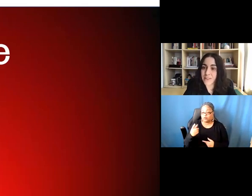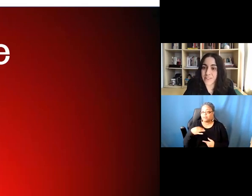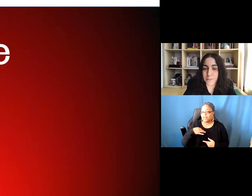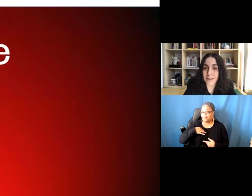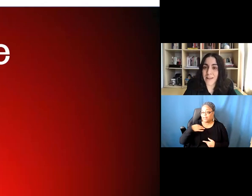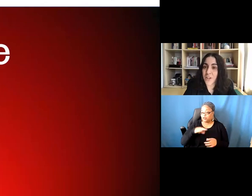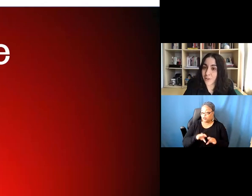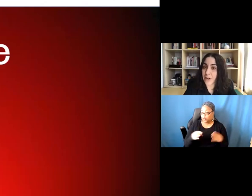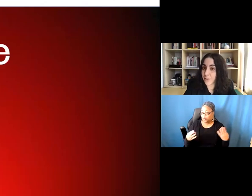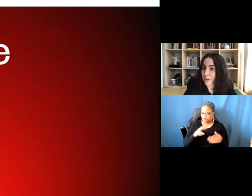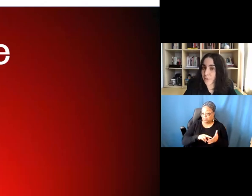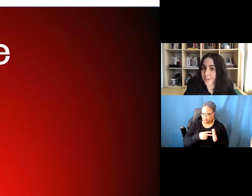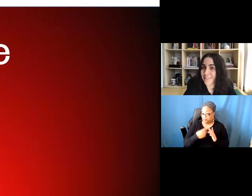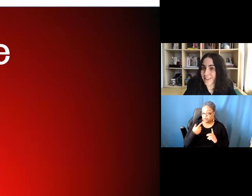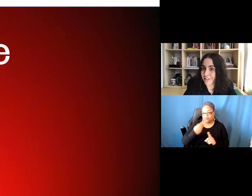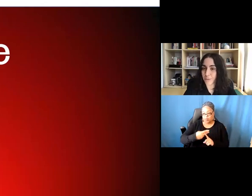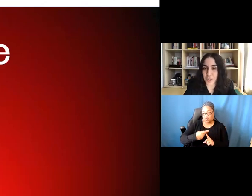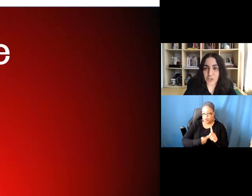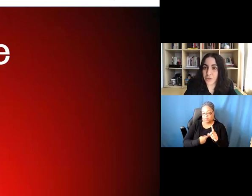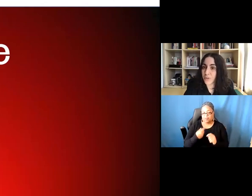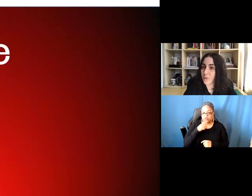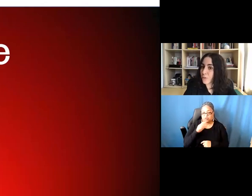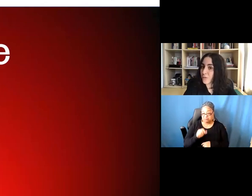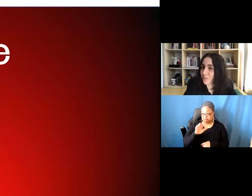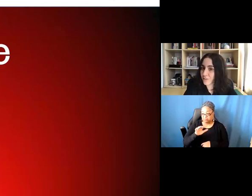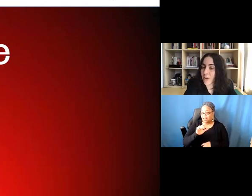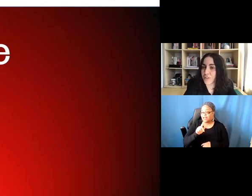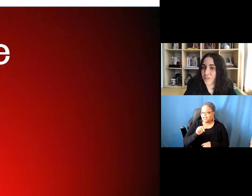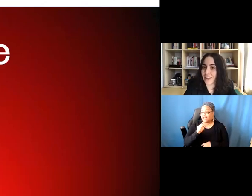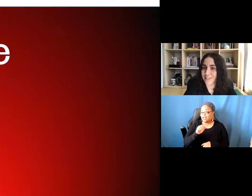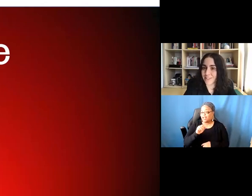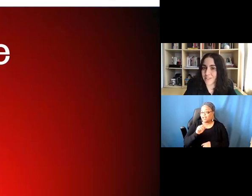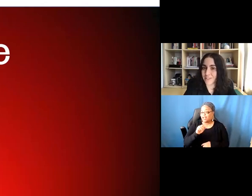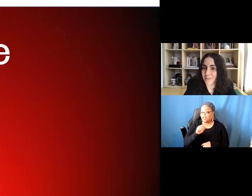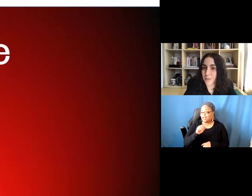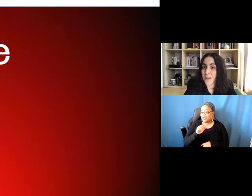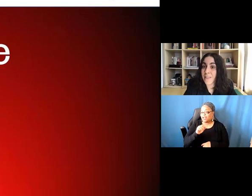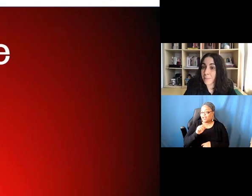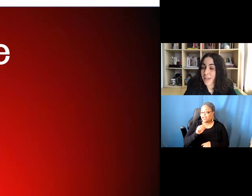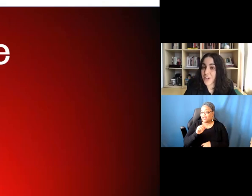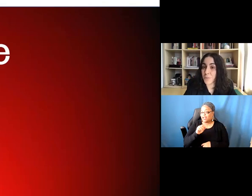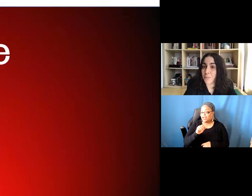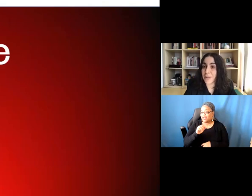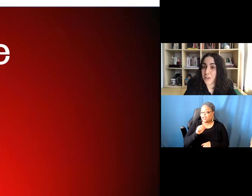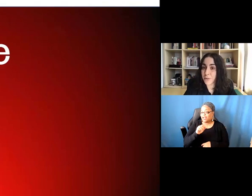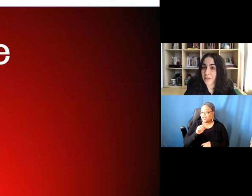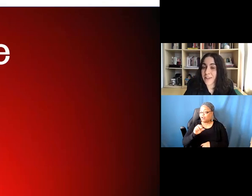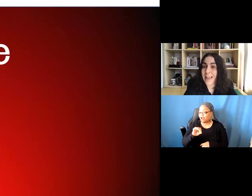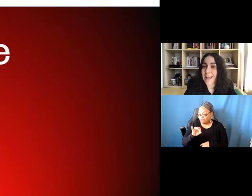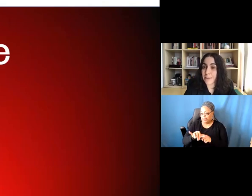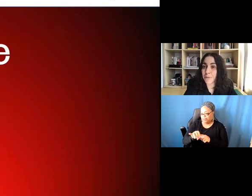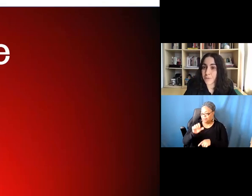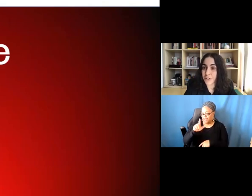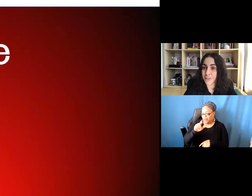month to submit your letter of inquiry to us, which includes those six questions I discussed. The application will be closing